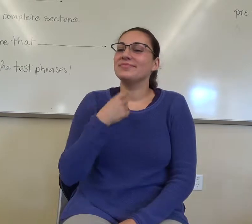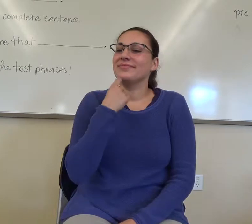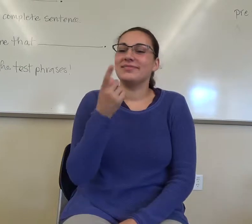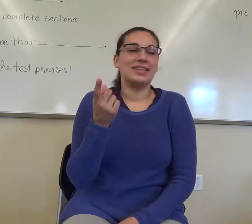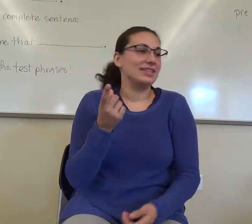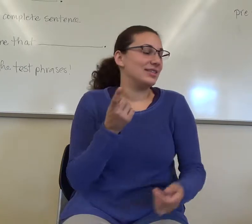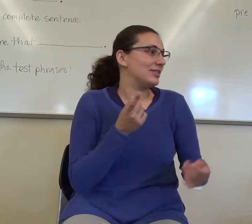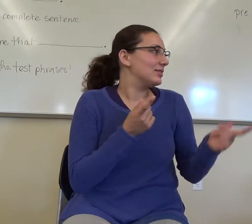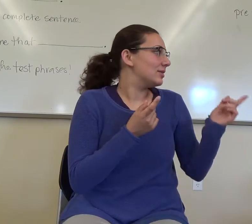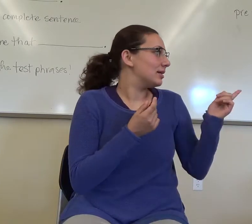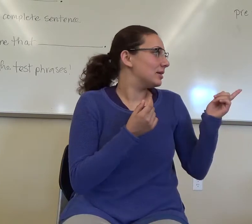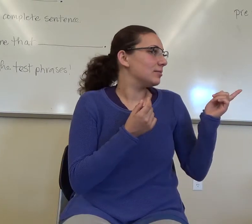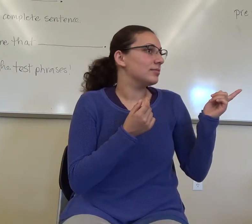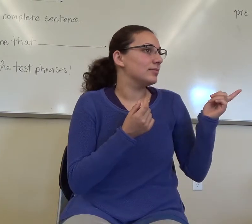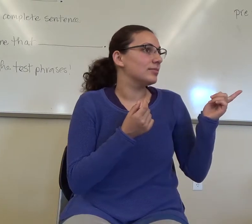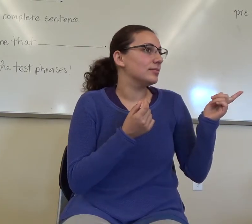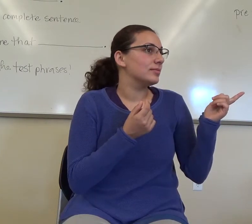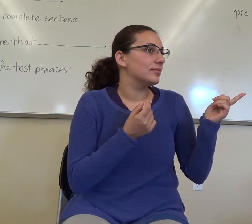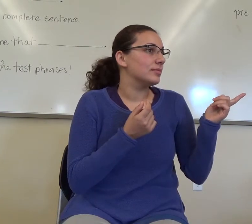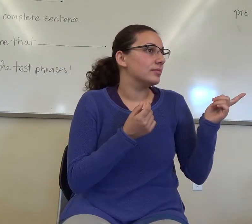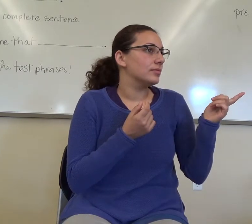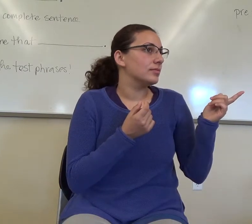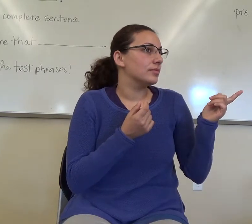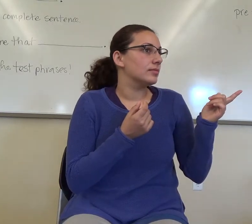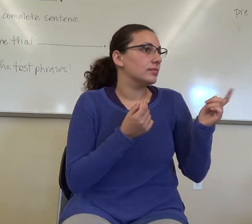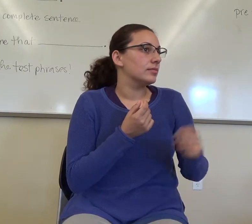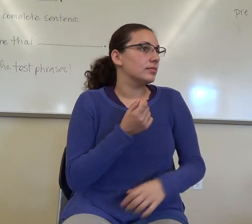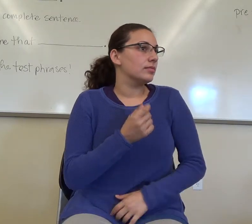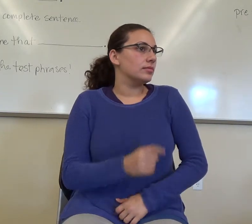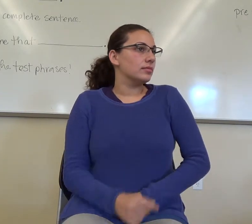Okay, if you want to try and put...